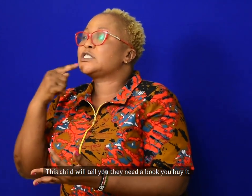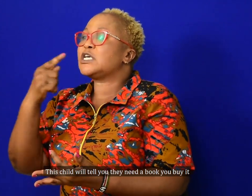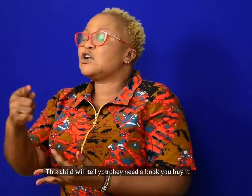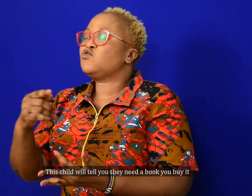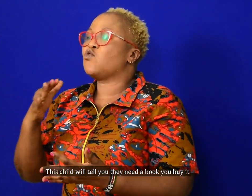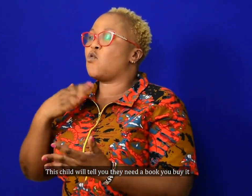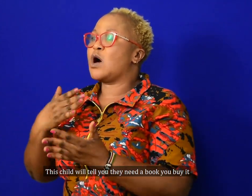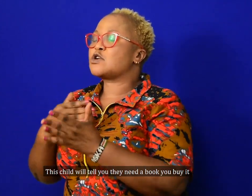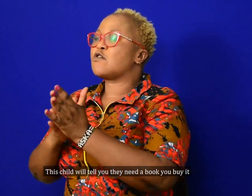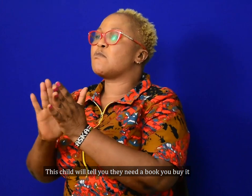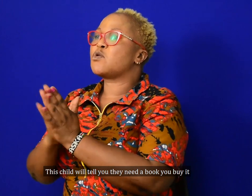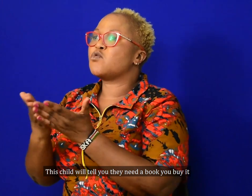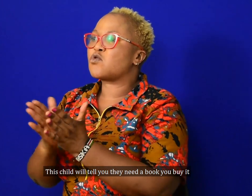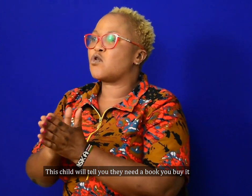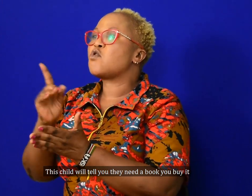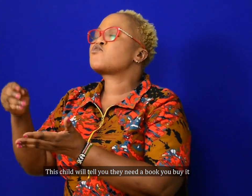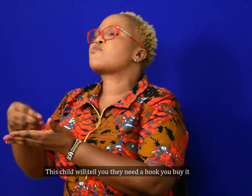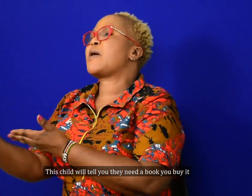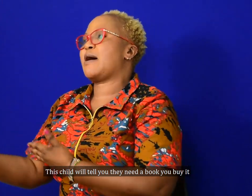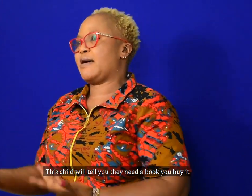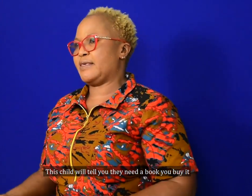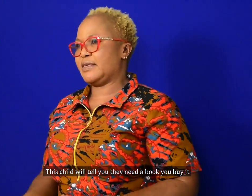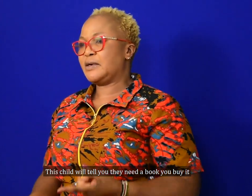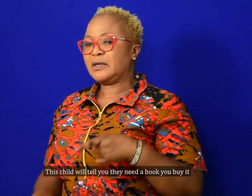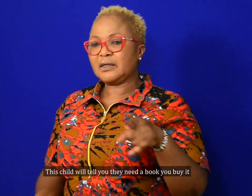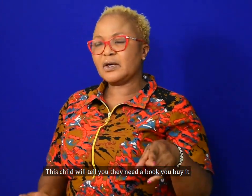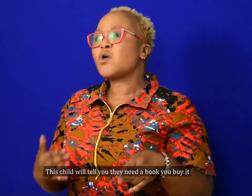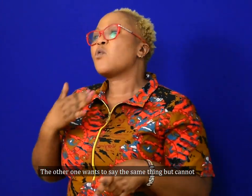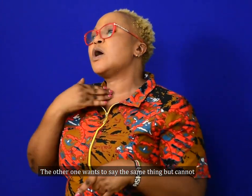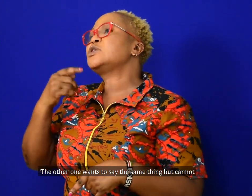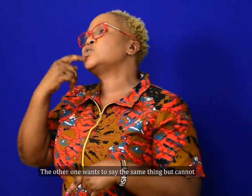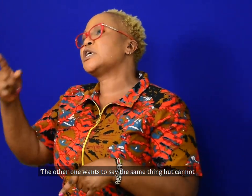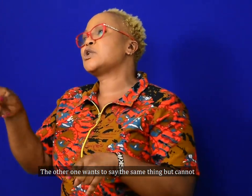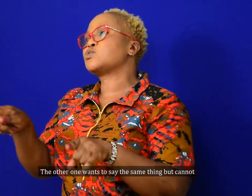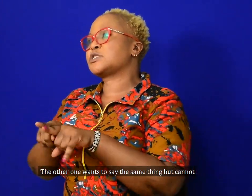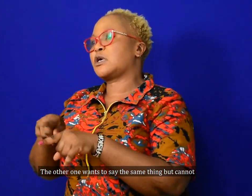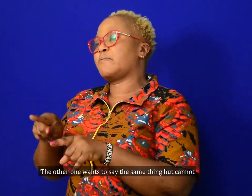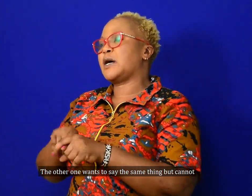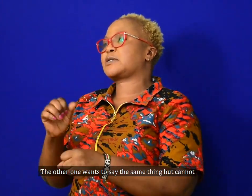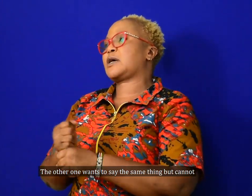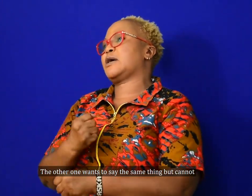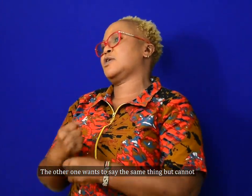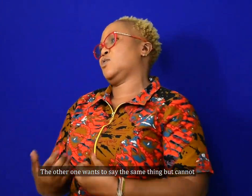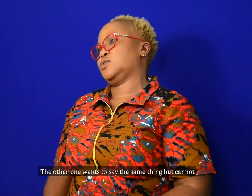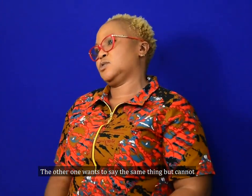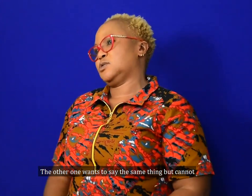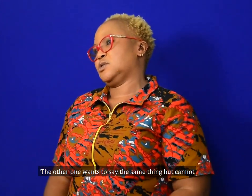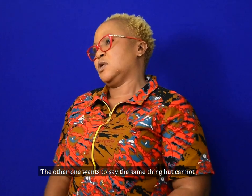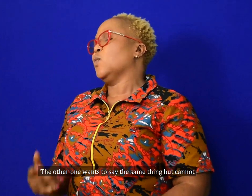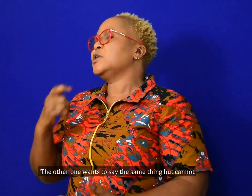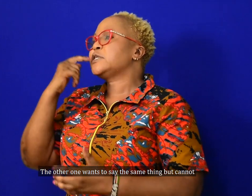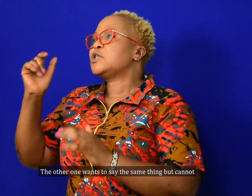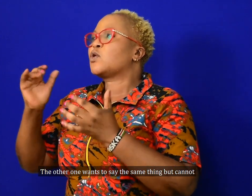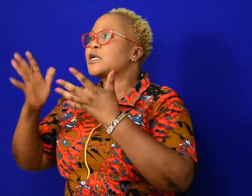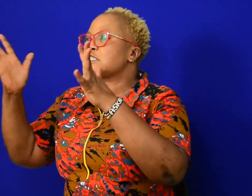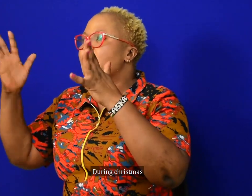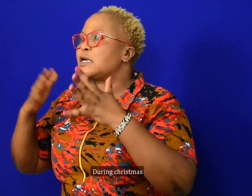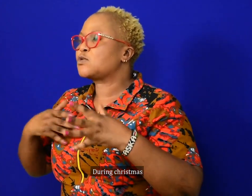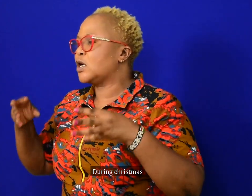How the child will tell you they need a book. You buy it. The other one wants to say the same thing, but cannot. During